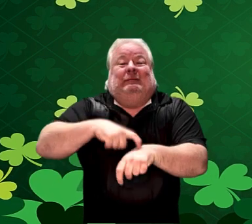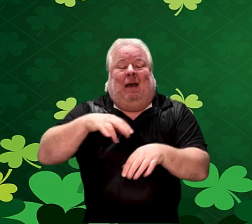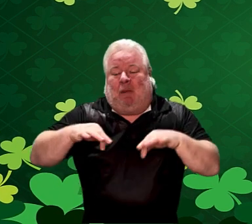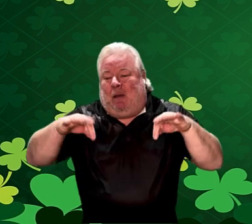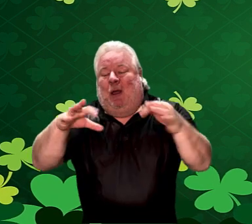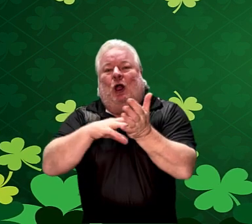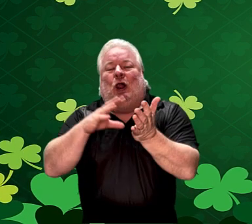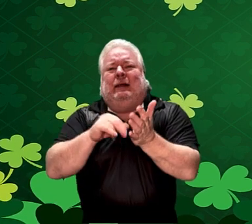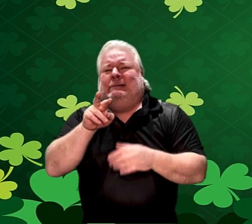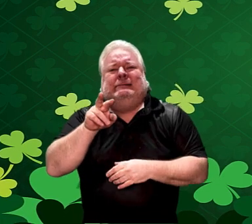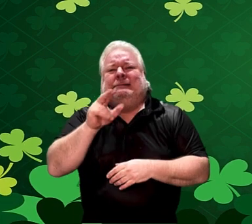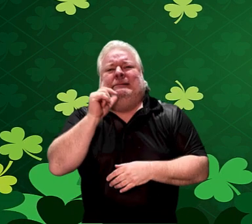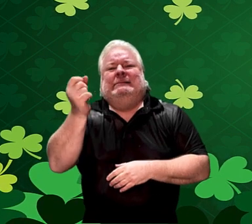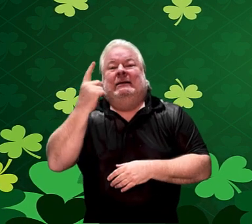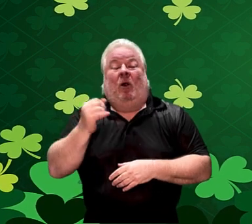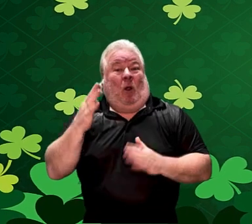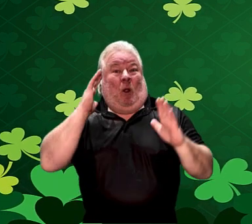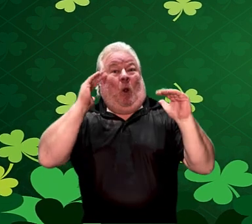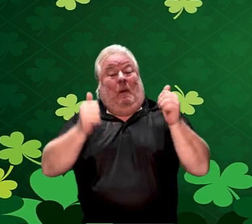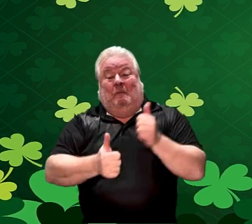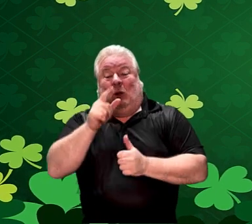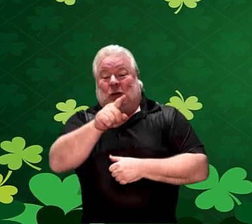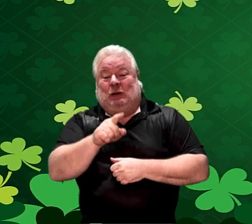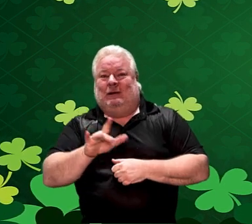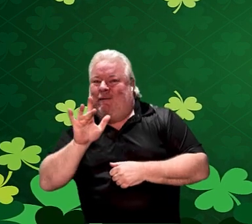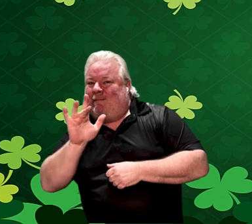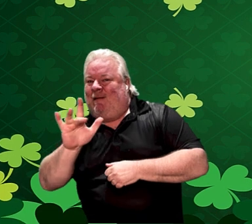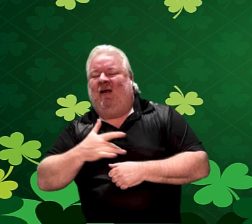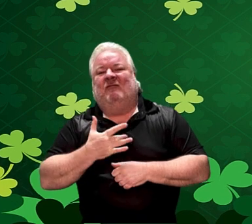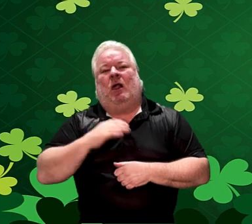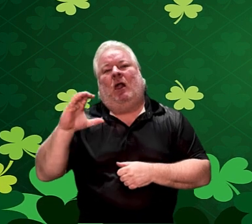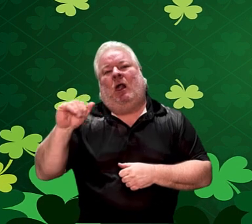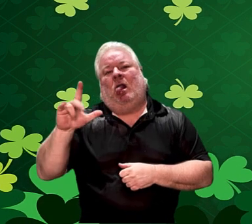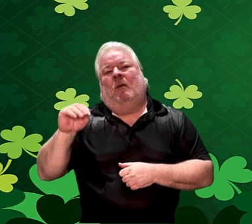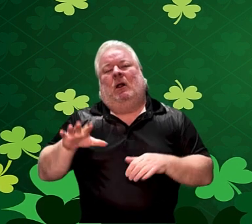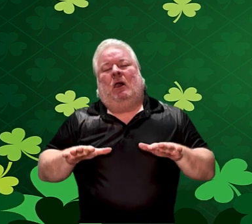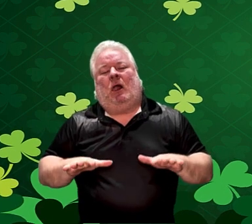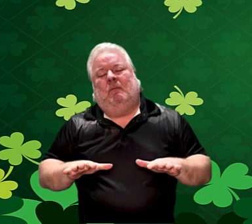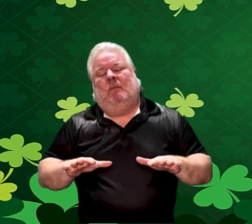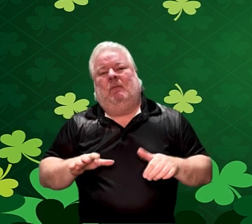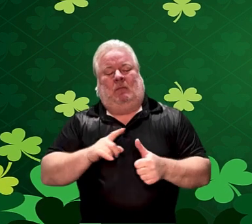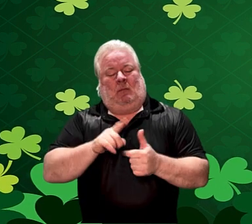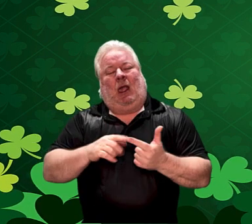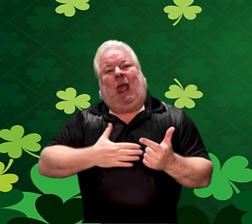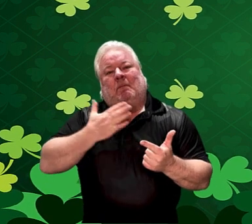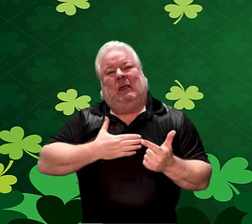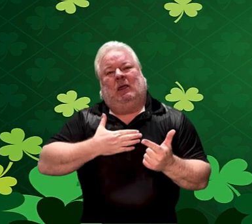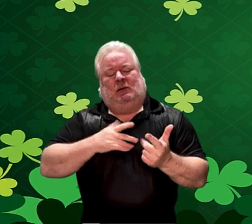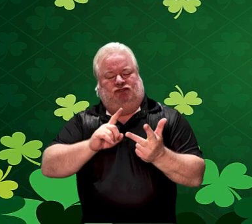a hard time learning. Or hopefully most of you will be feeling calm, happy,